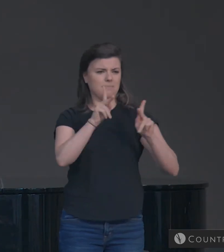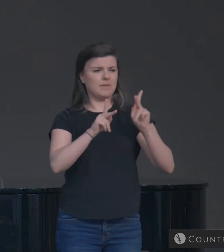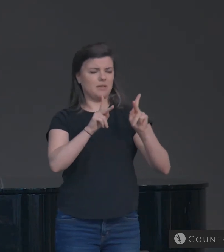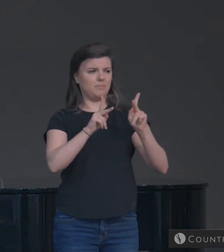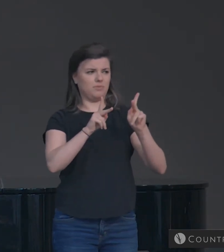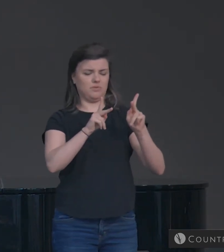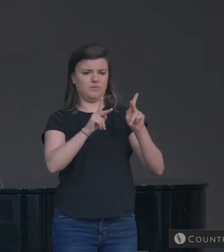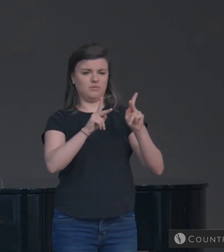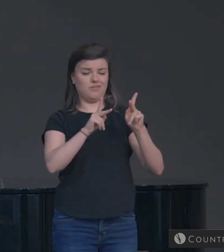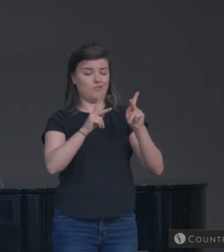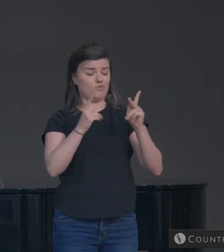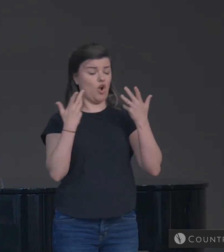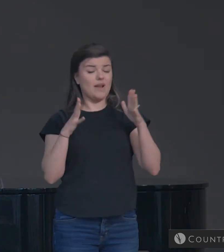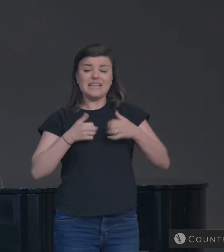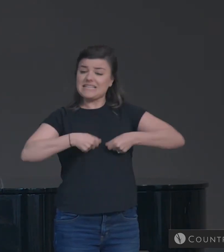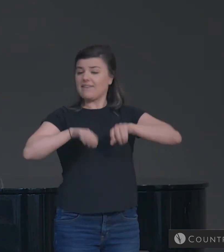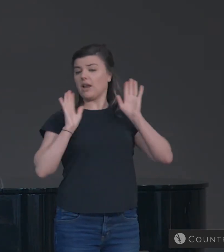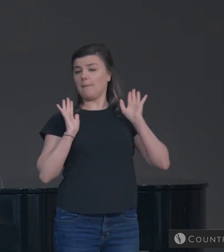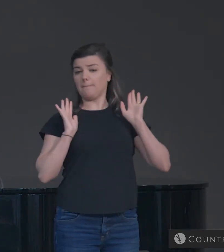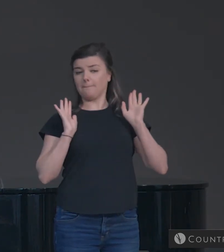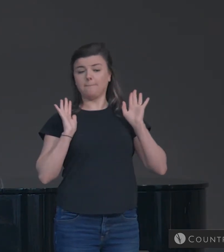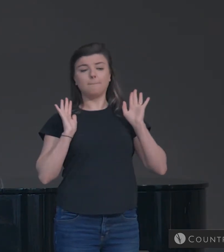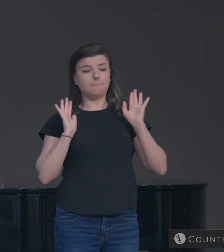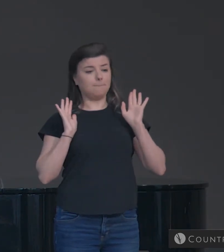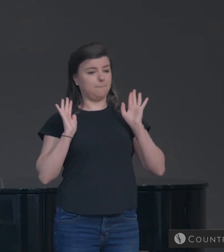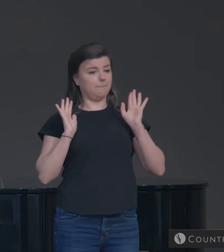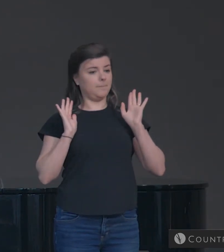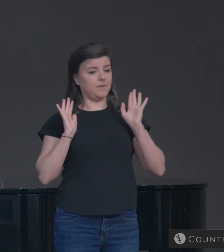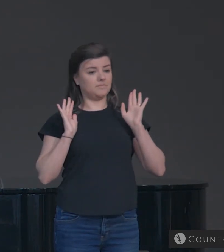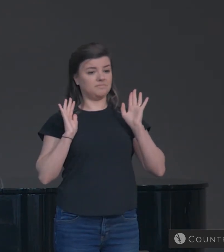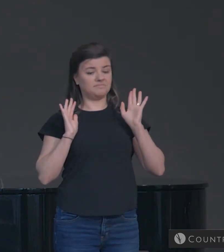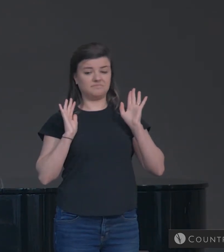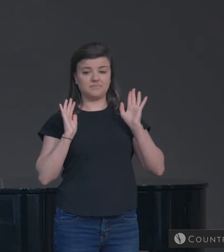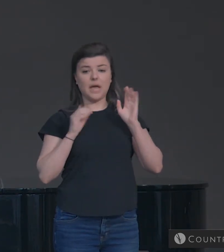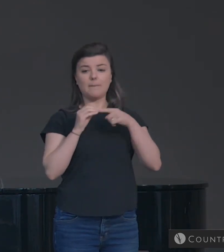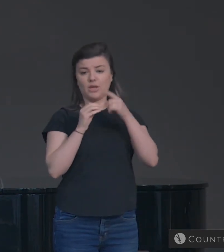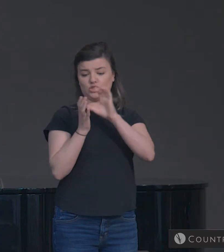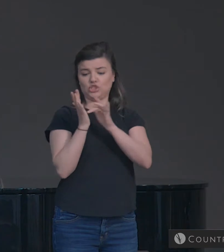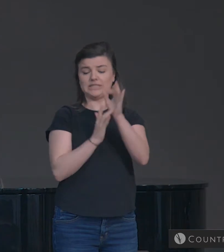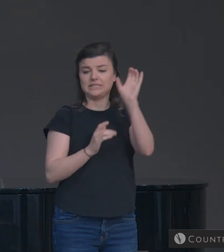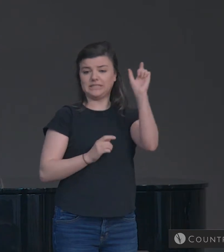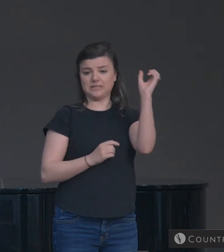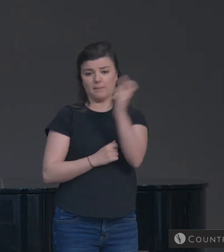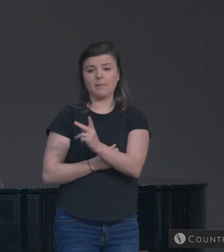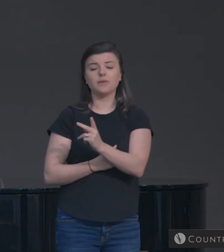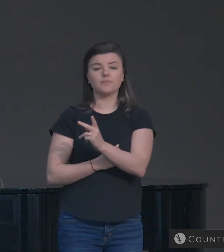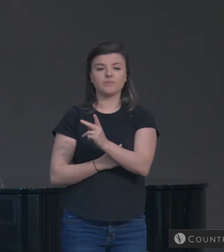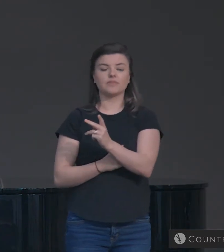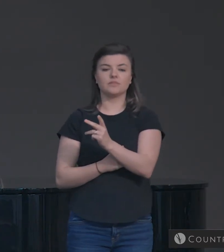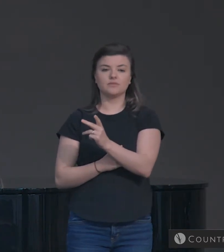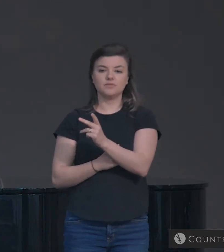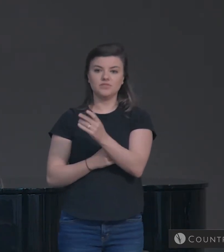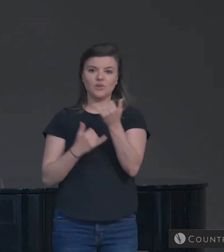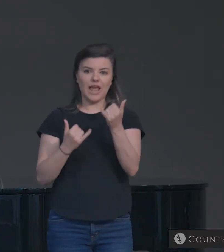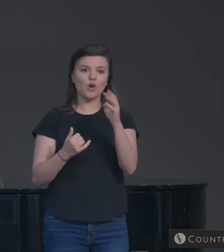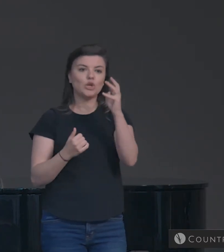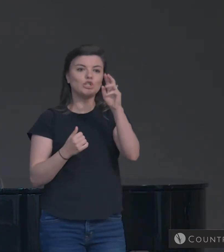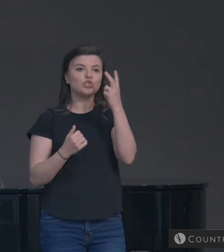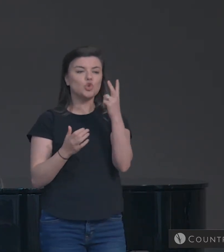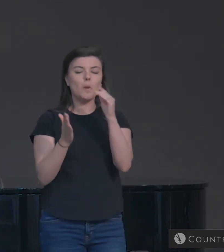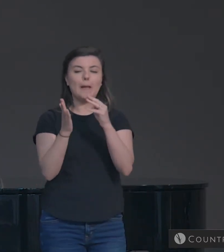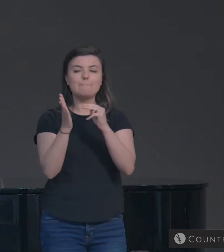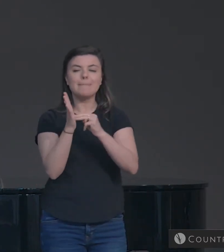all but given up on Jesus coming back. And so today, two millennia later,